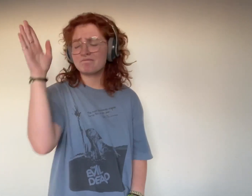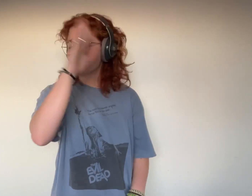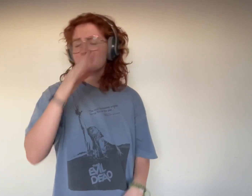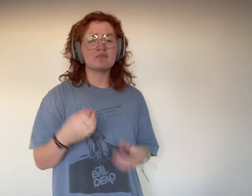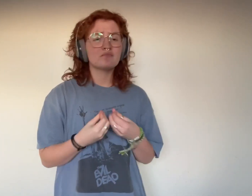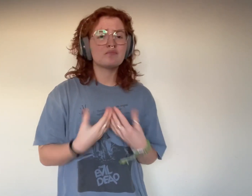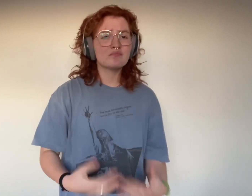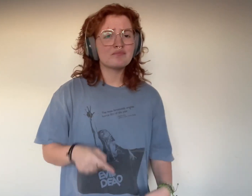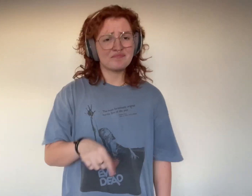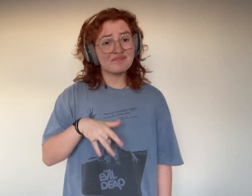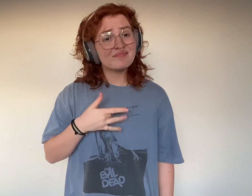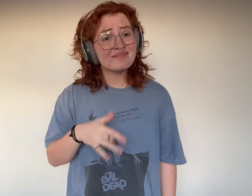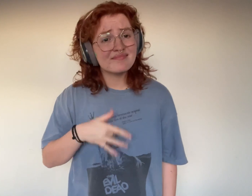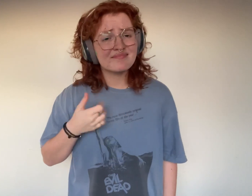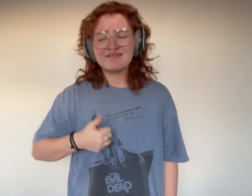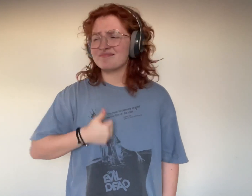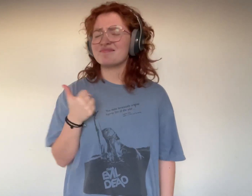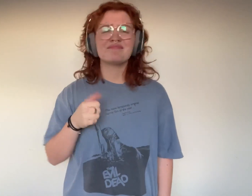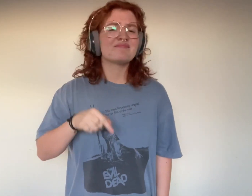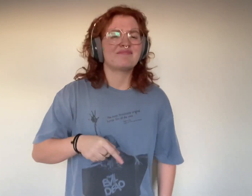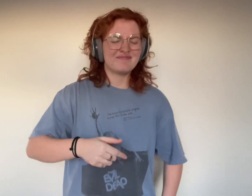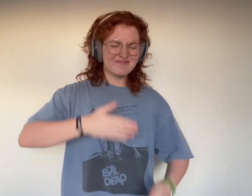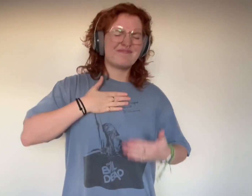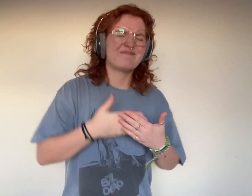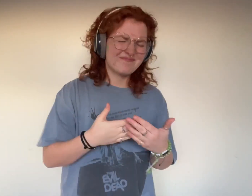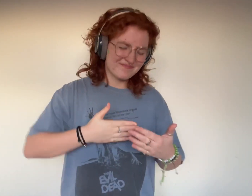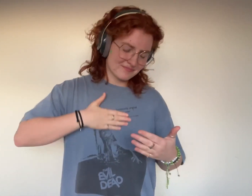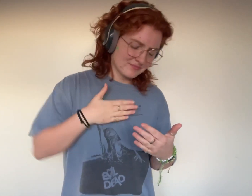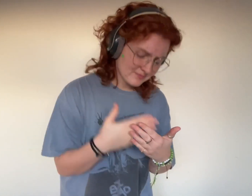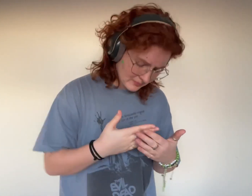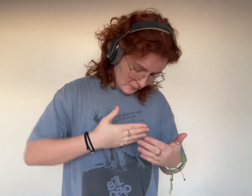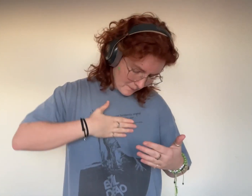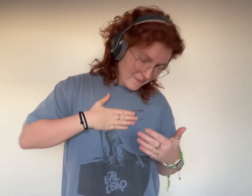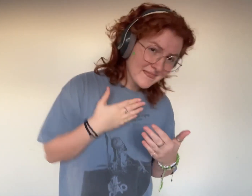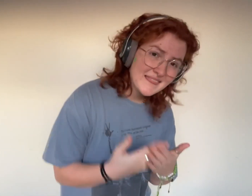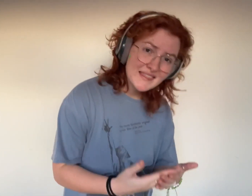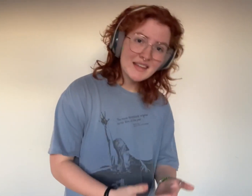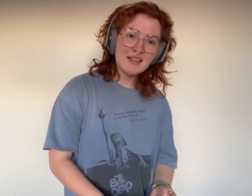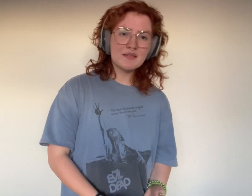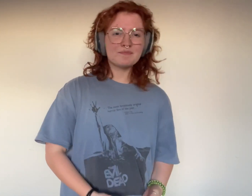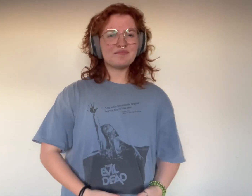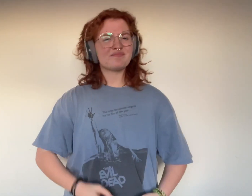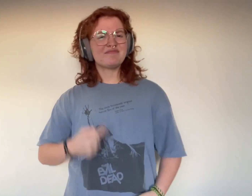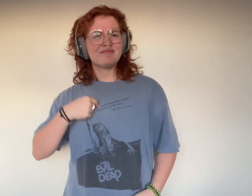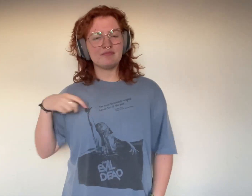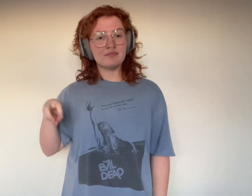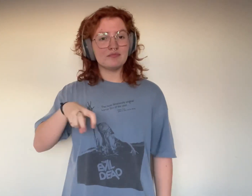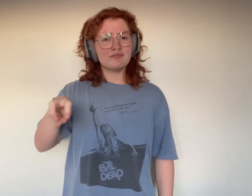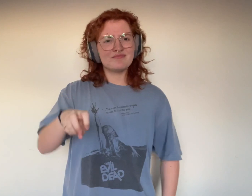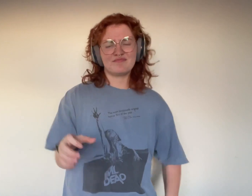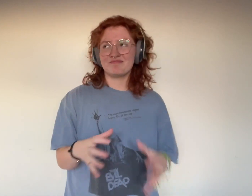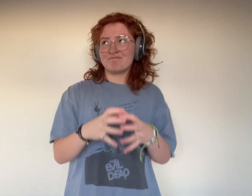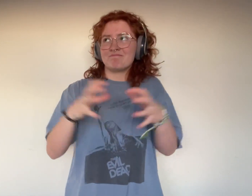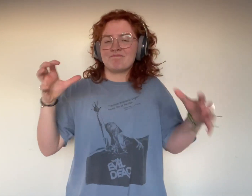lost this feeling or this pounding in my chest I have traveled many